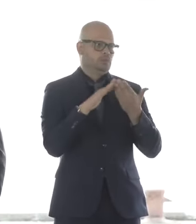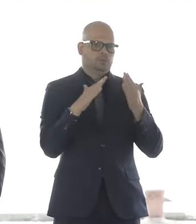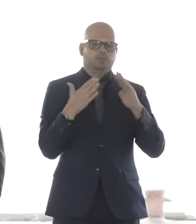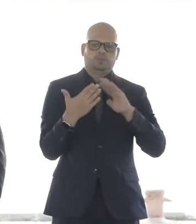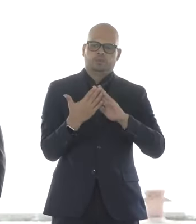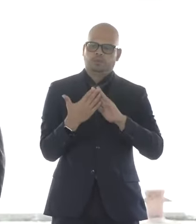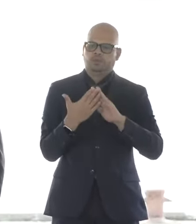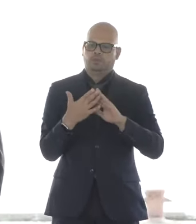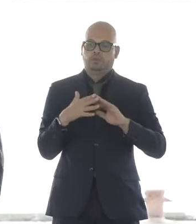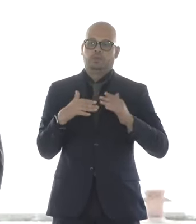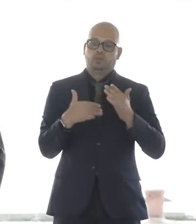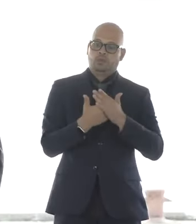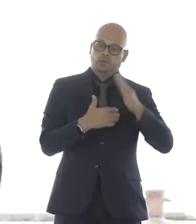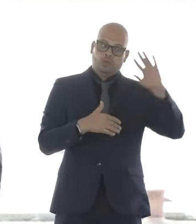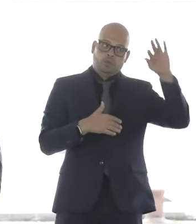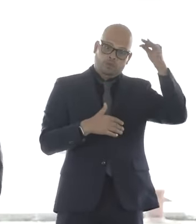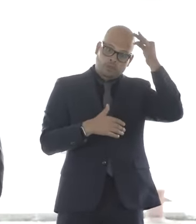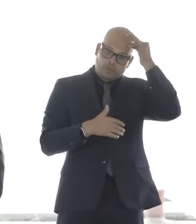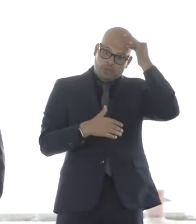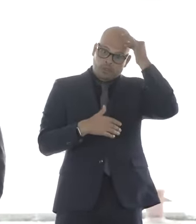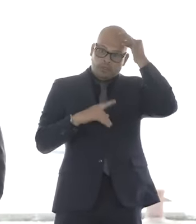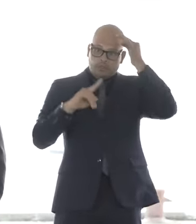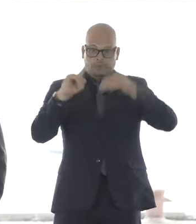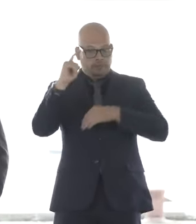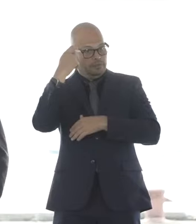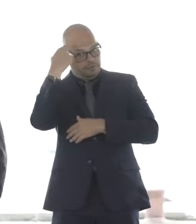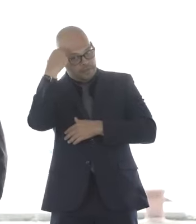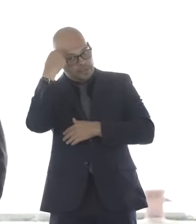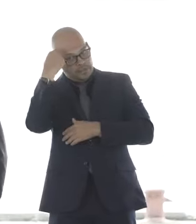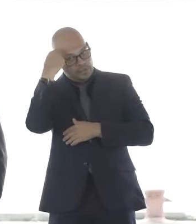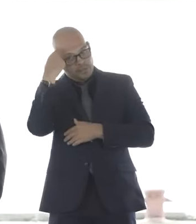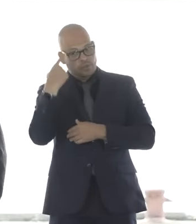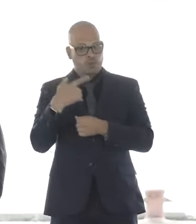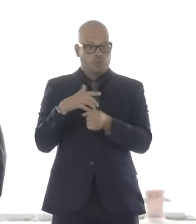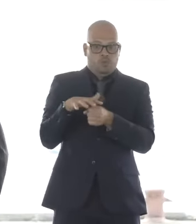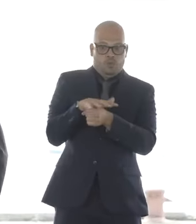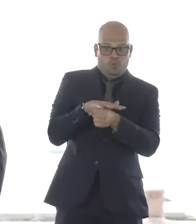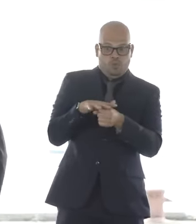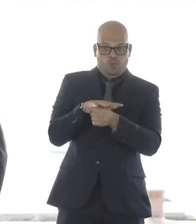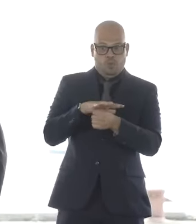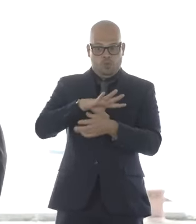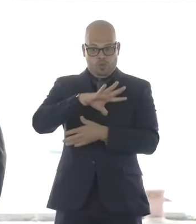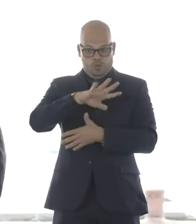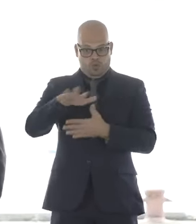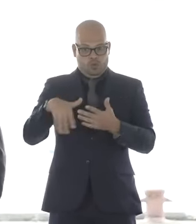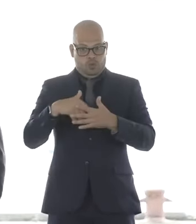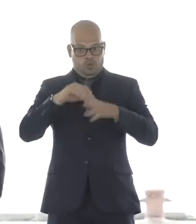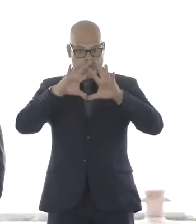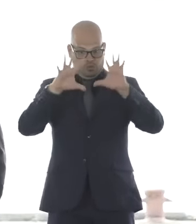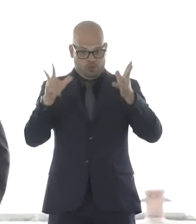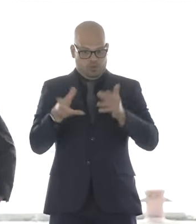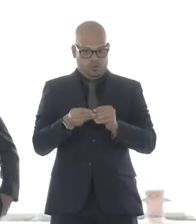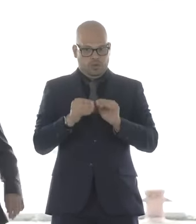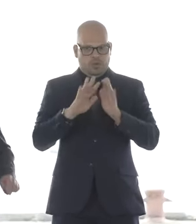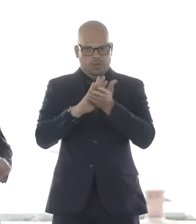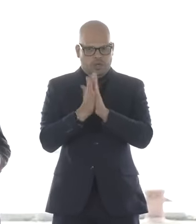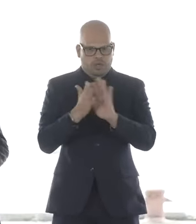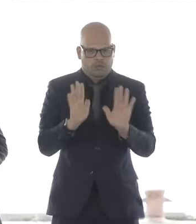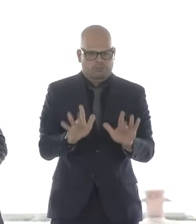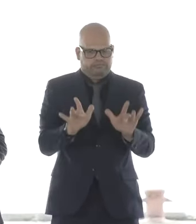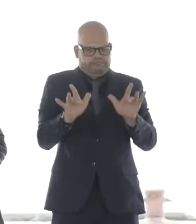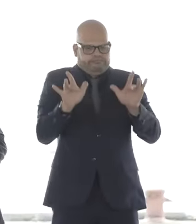state, and local partners, we are committed to creating a world-class facility that safely and reliably serves